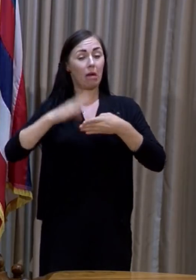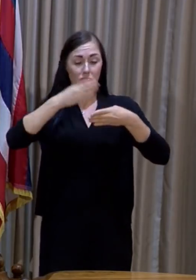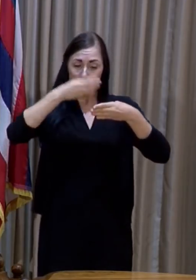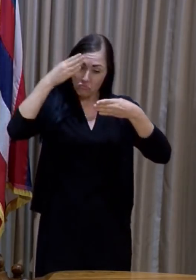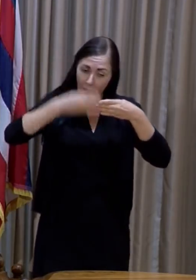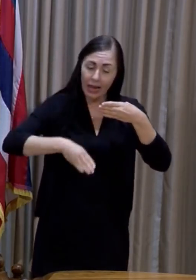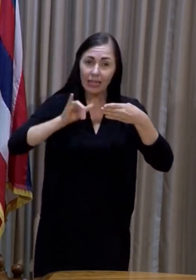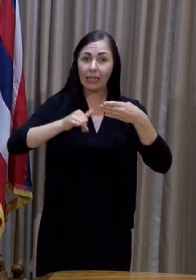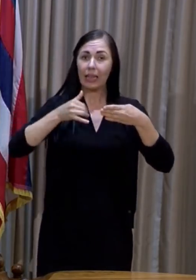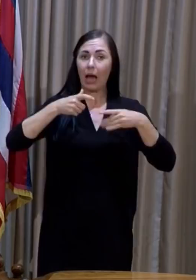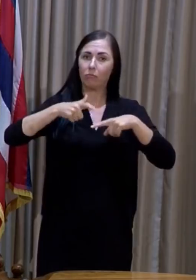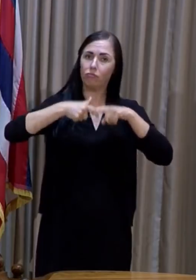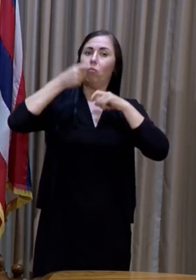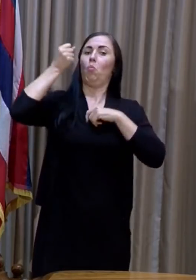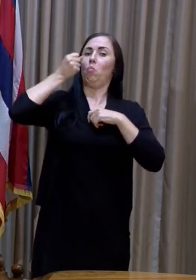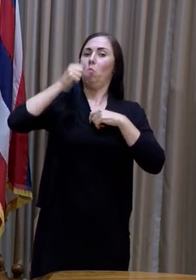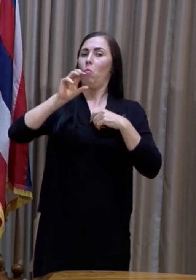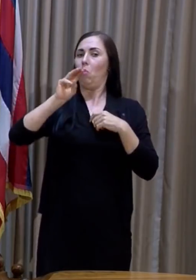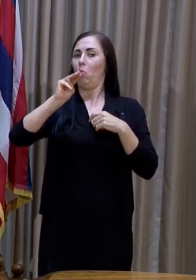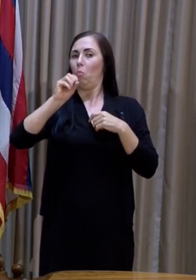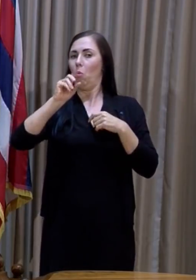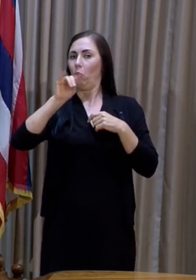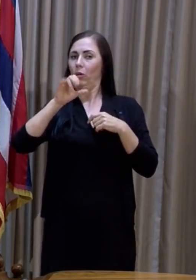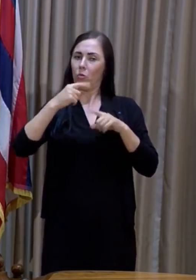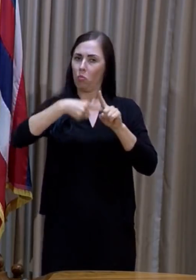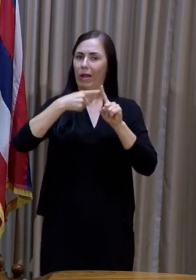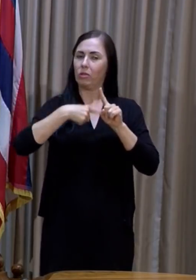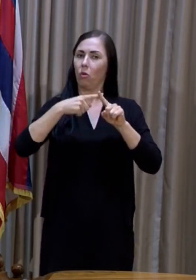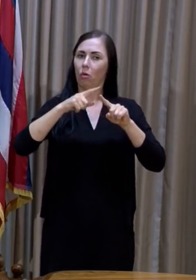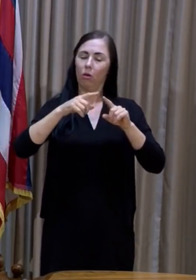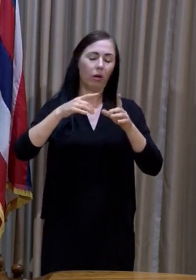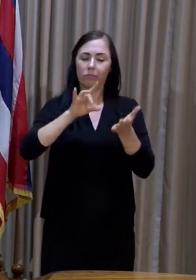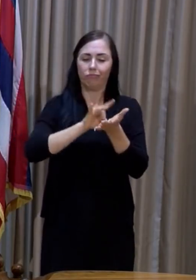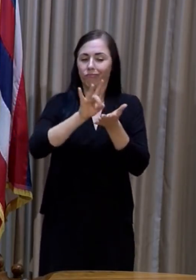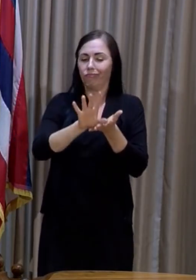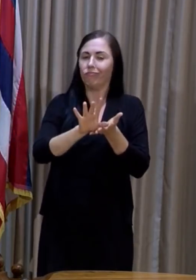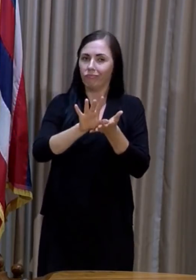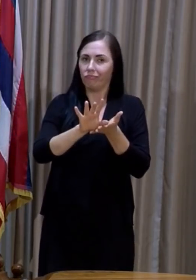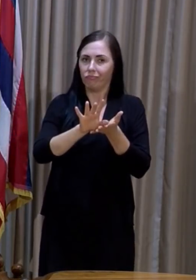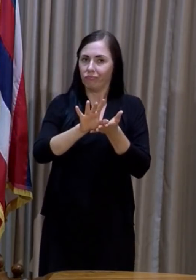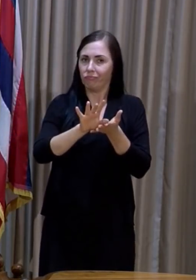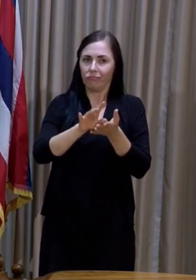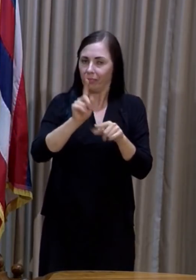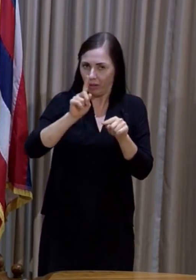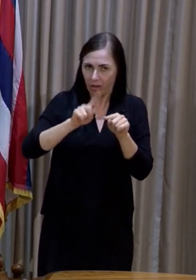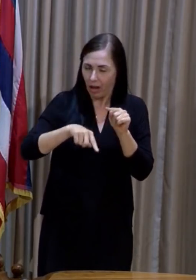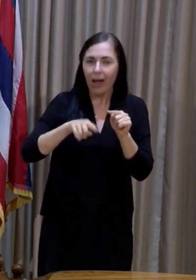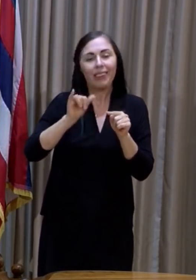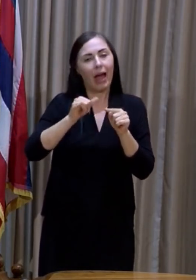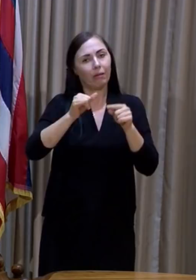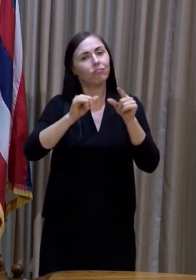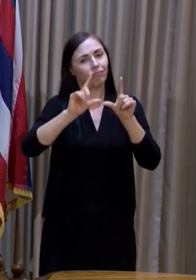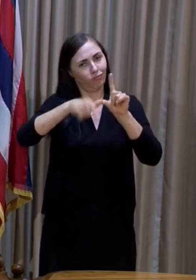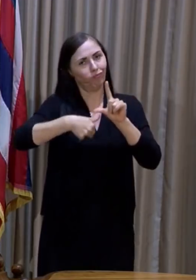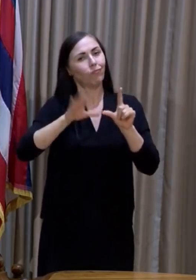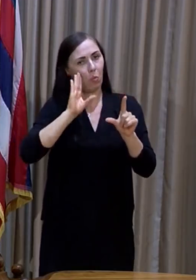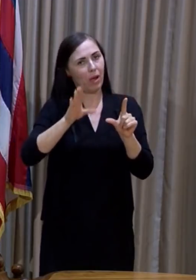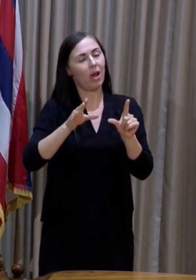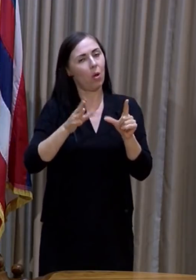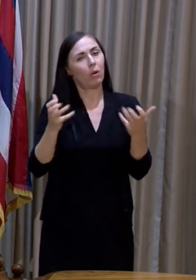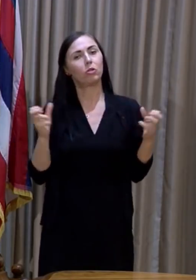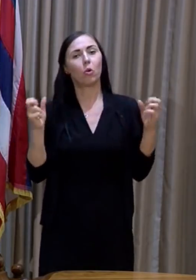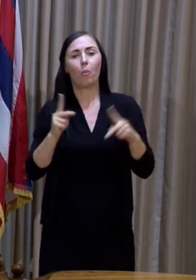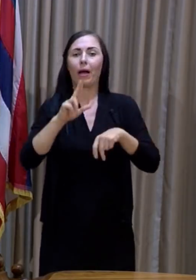a step forward to getting back to normal in our rental markets. We